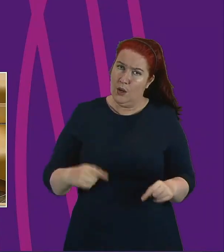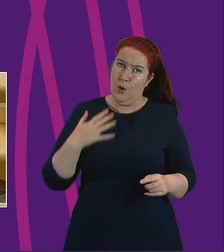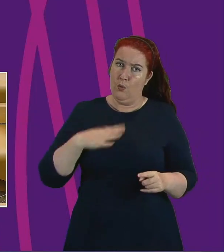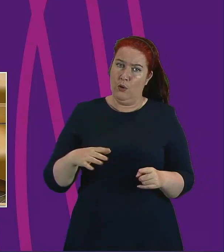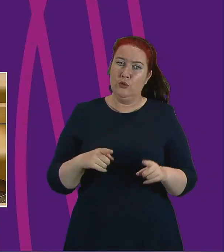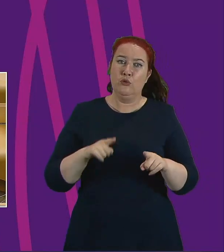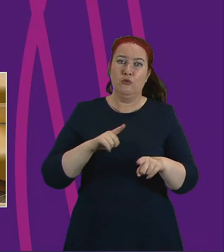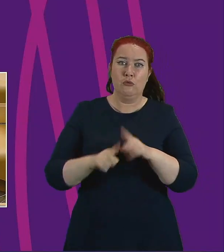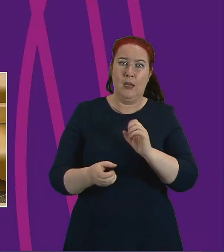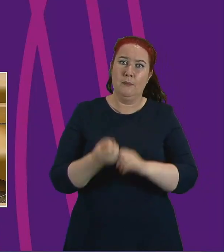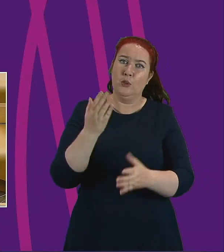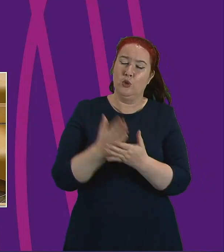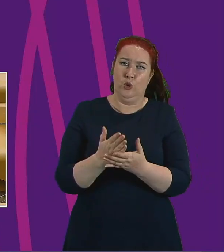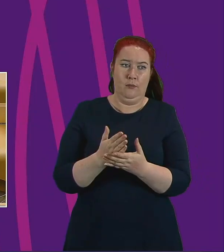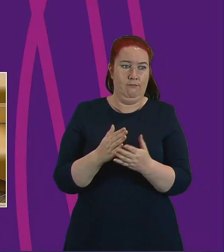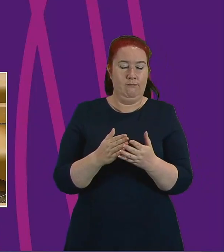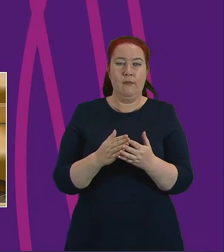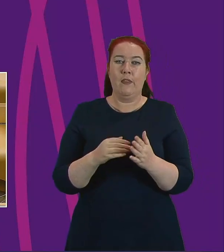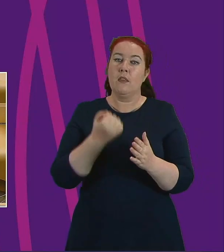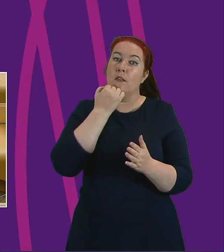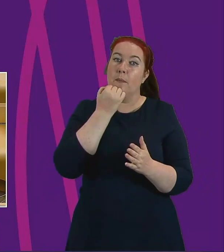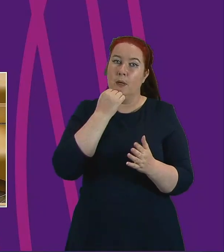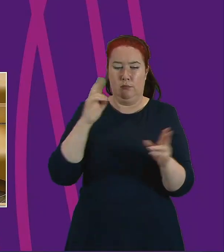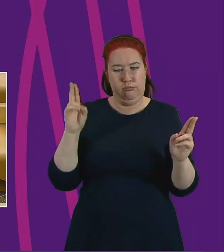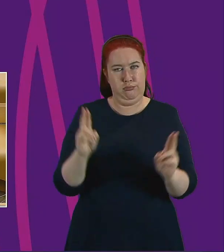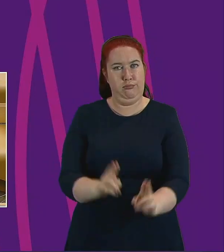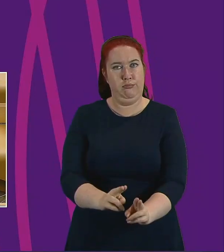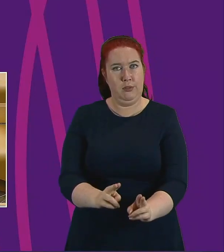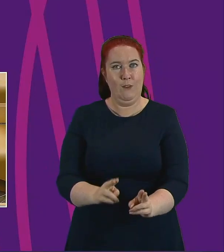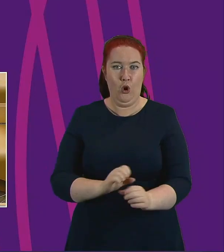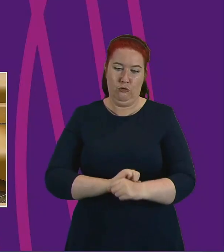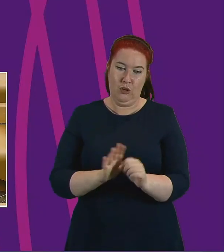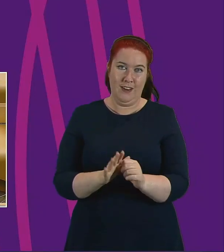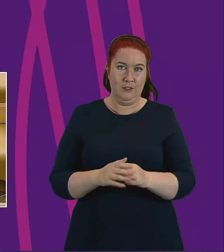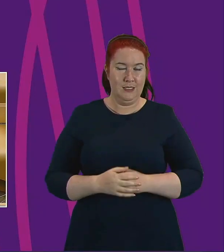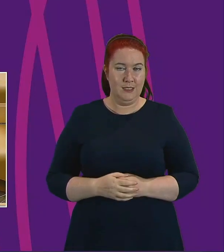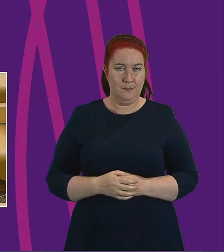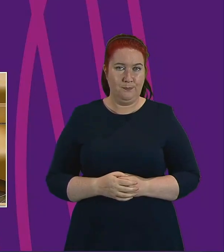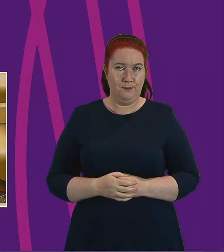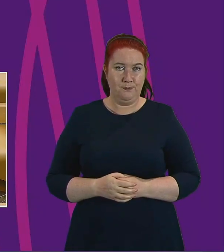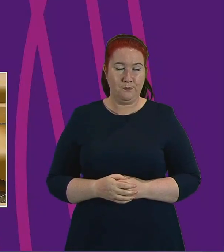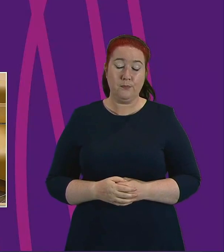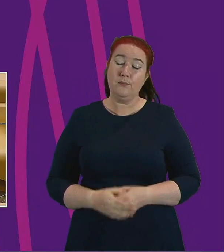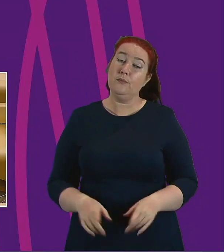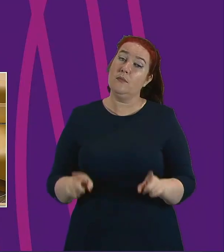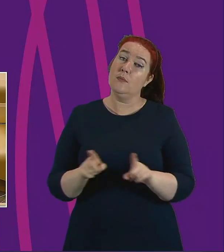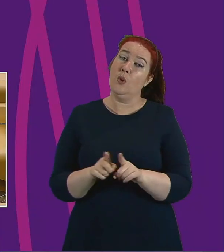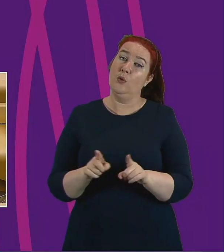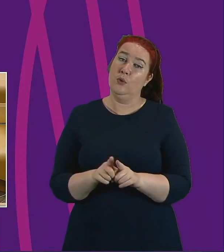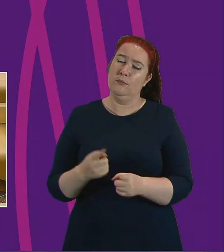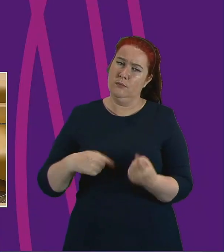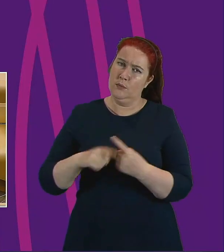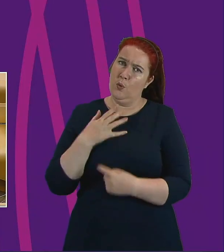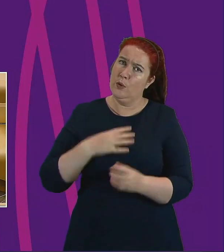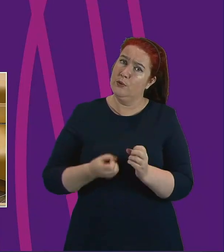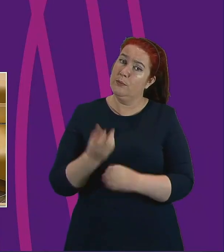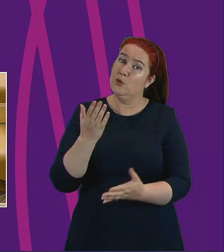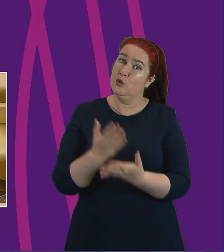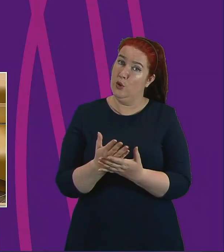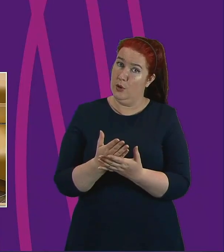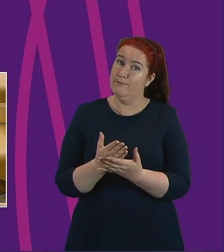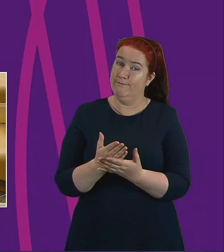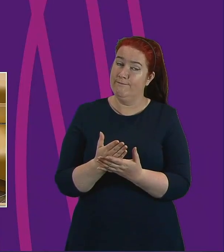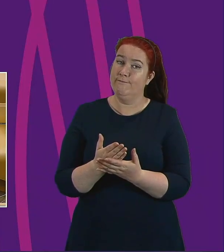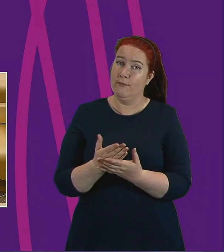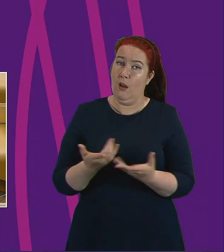that coronavirus curve. But it is also very much the case that we have to ensure that there's a cost to what